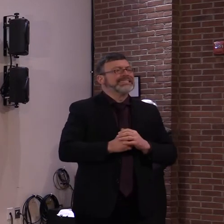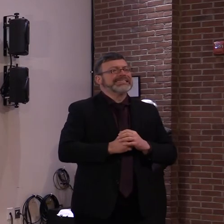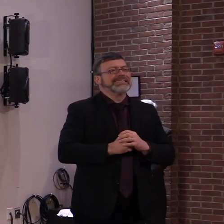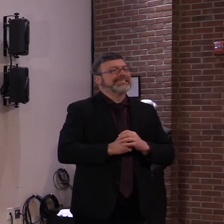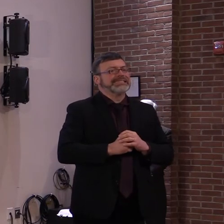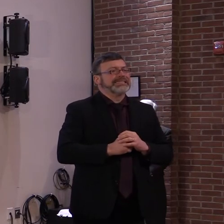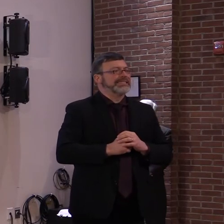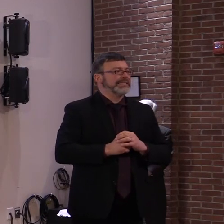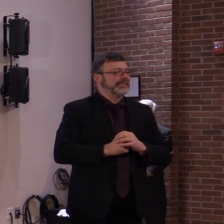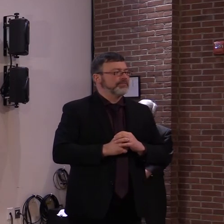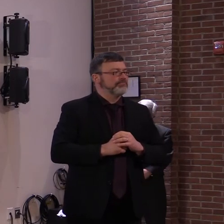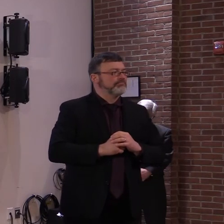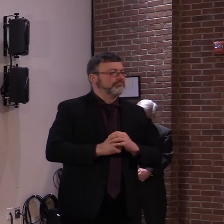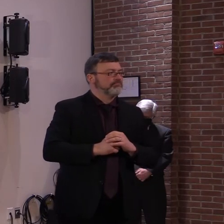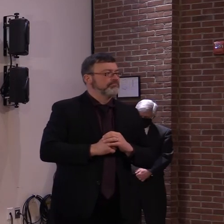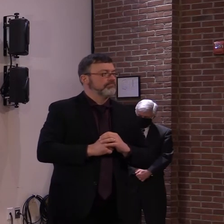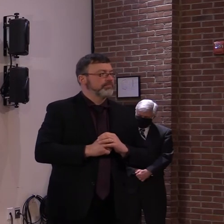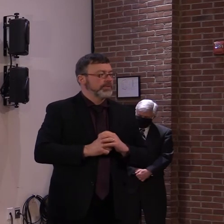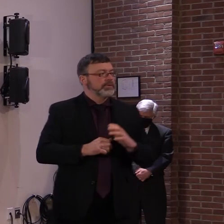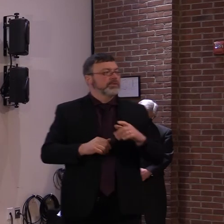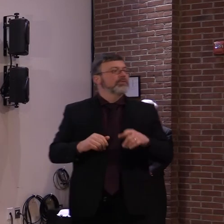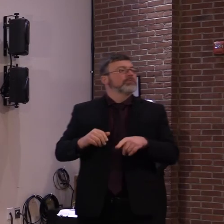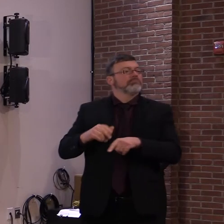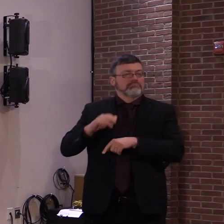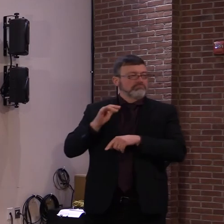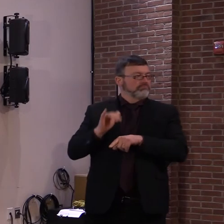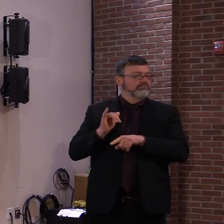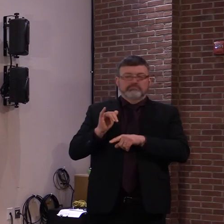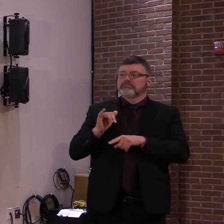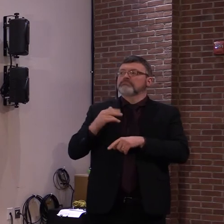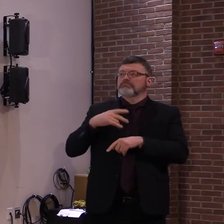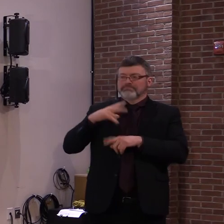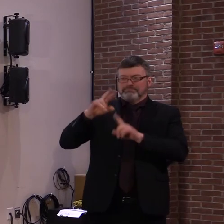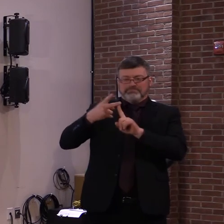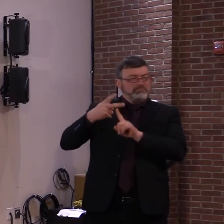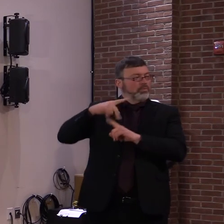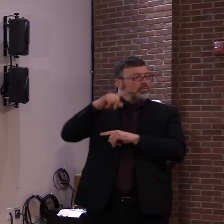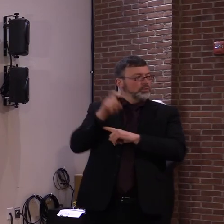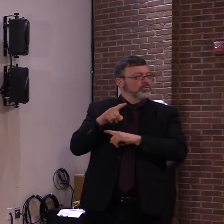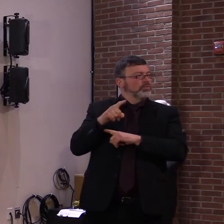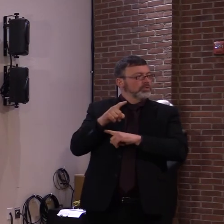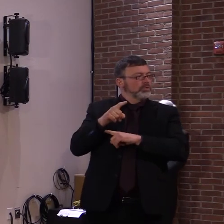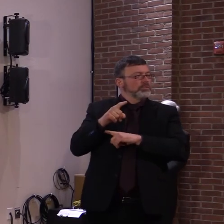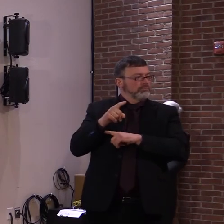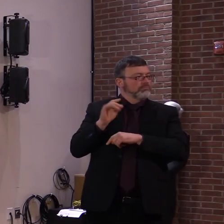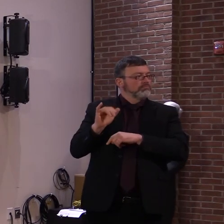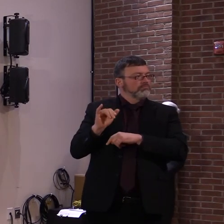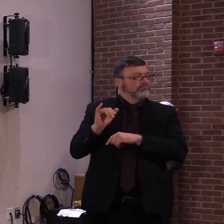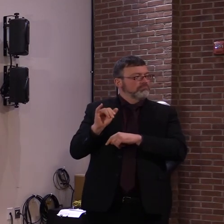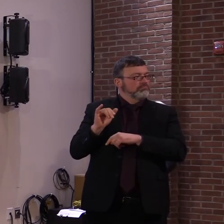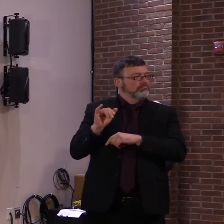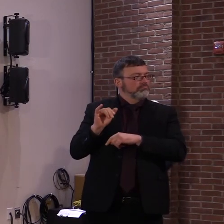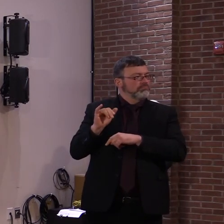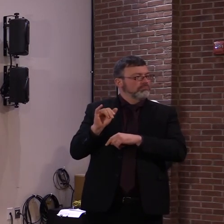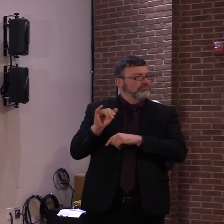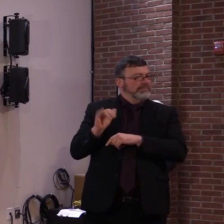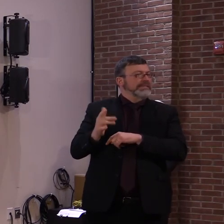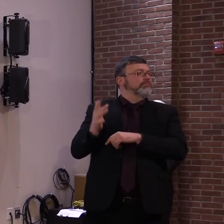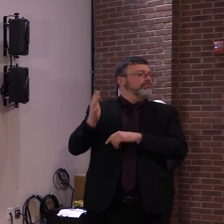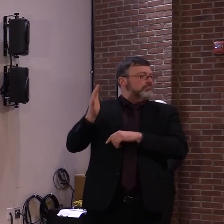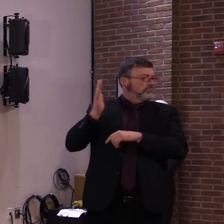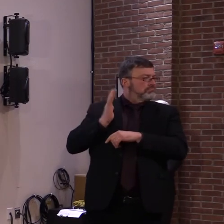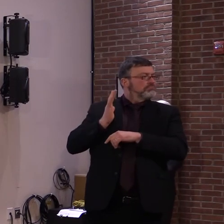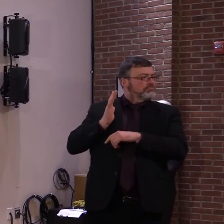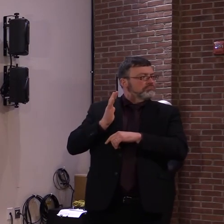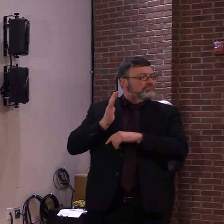a couple of conferences ago, I had asked you about adjuvants. And you said you get back to